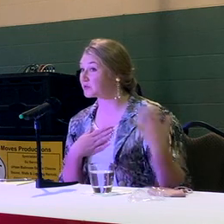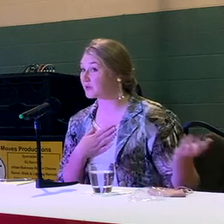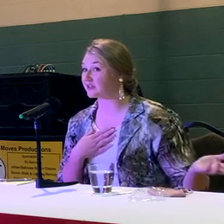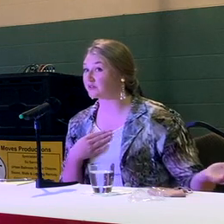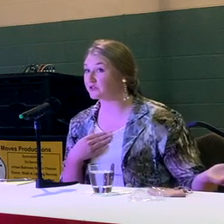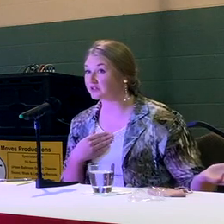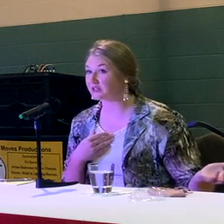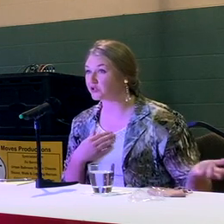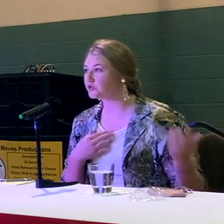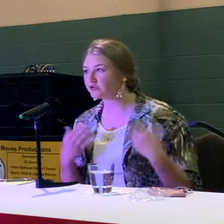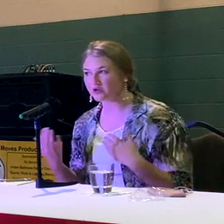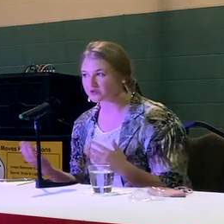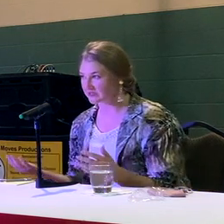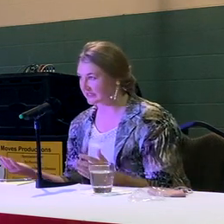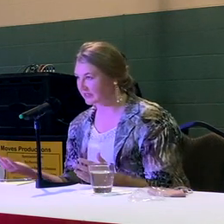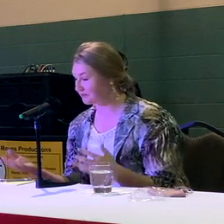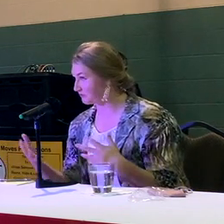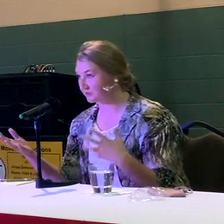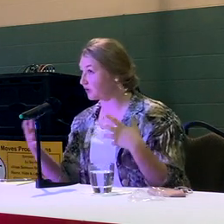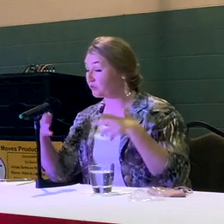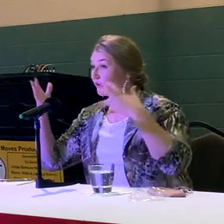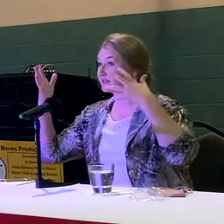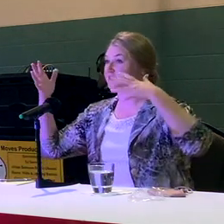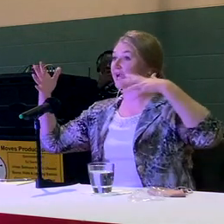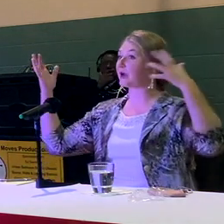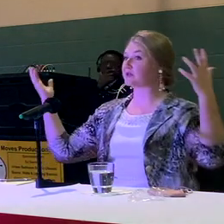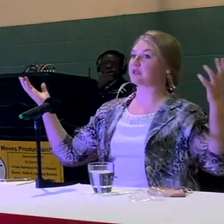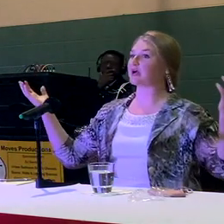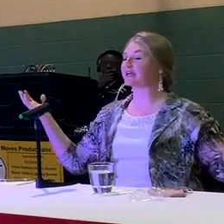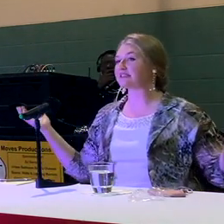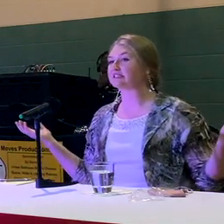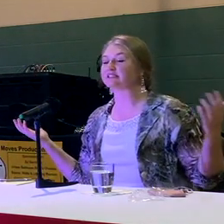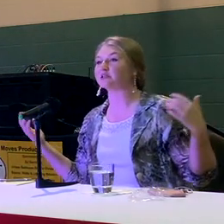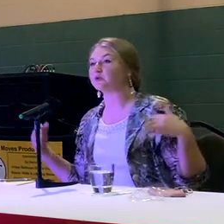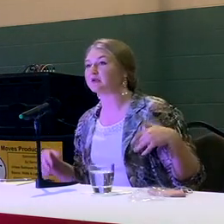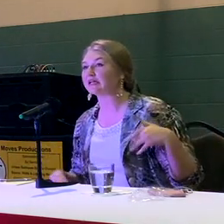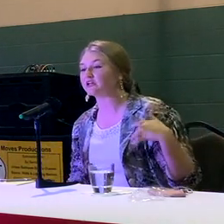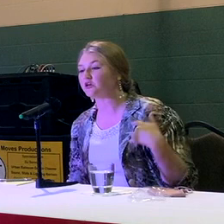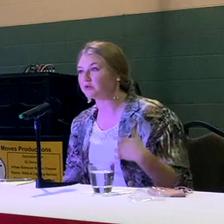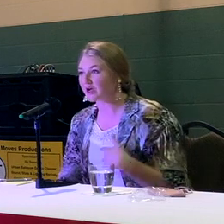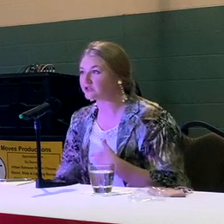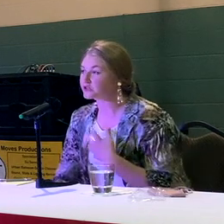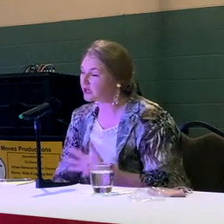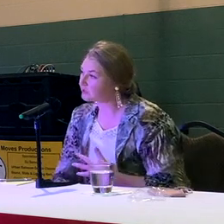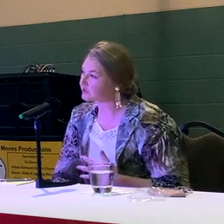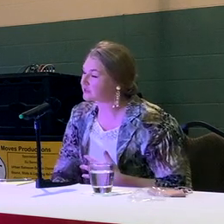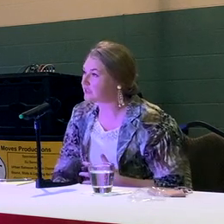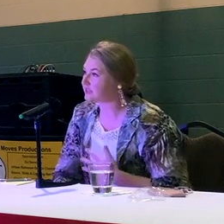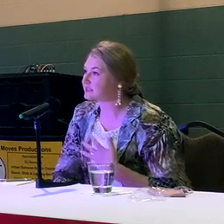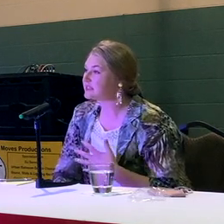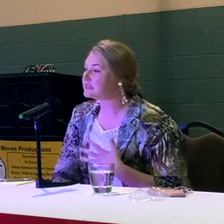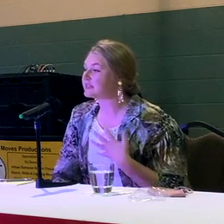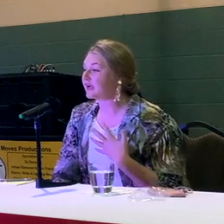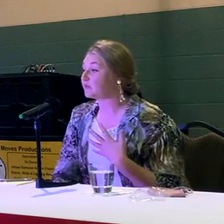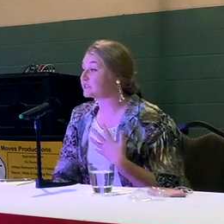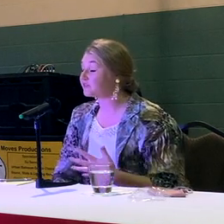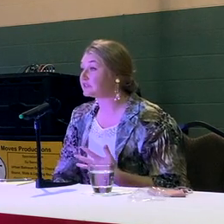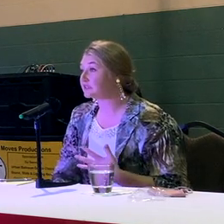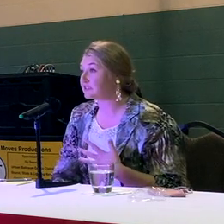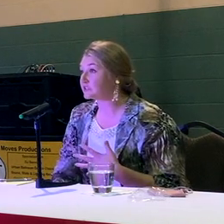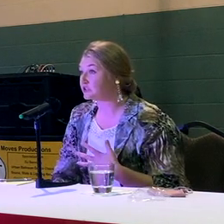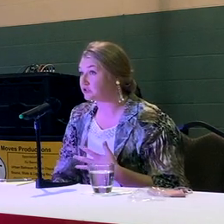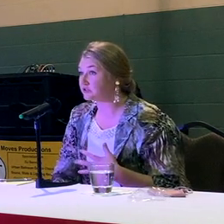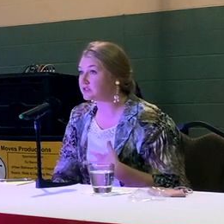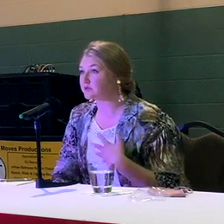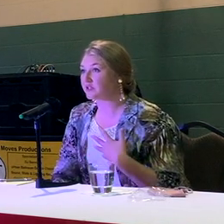being held accountable by the community, who knows what's getting, you know, what is happening behind the scenes that we may not know about. So, one of the things that we